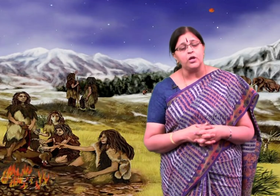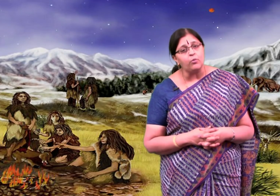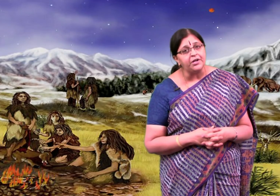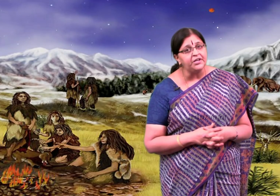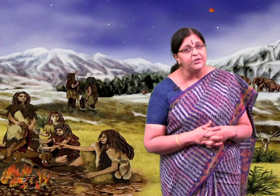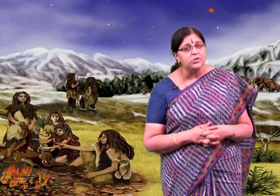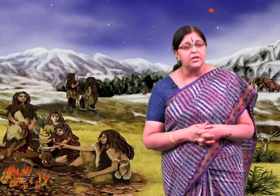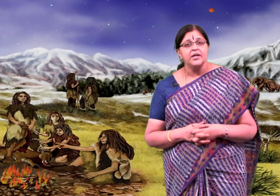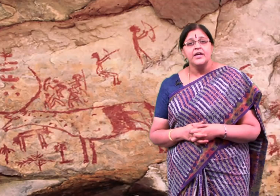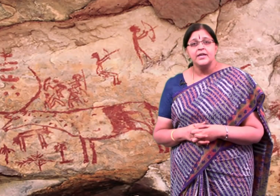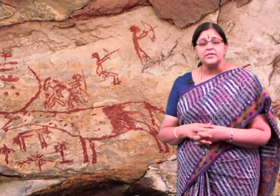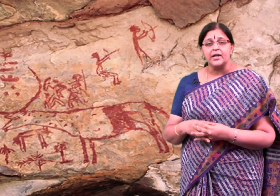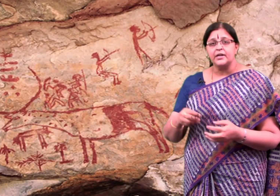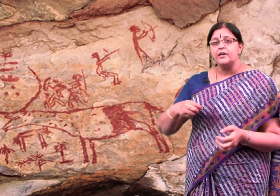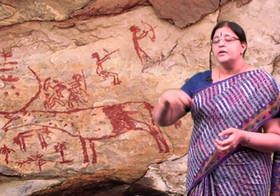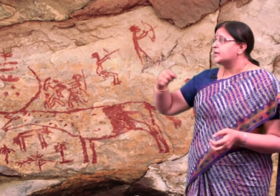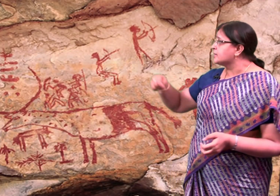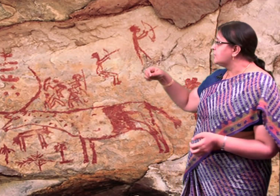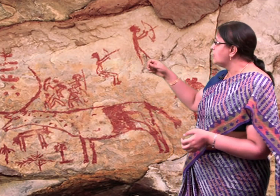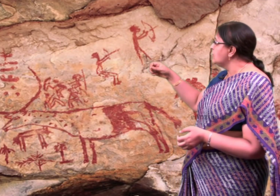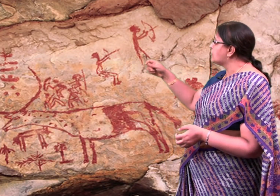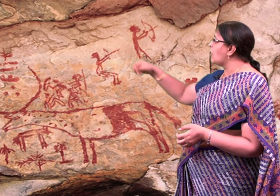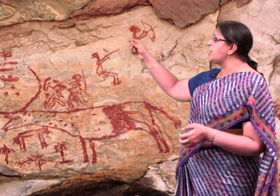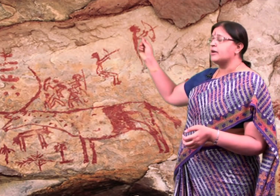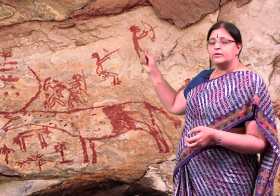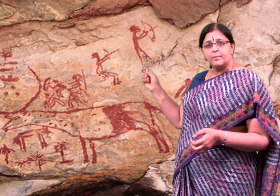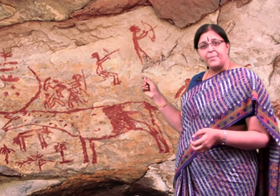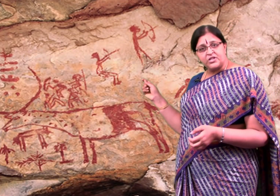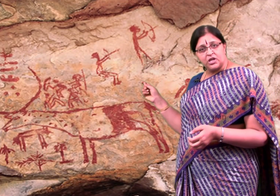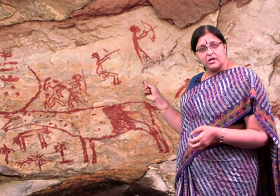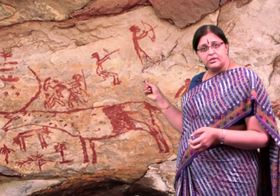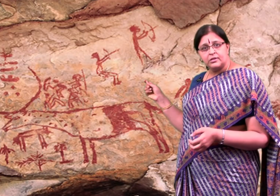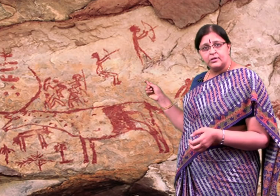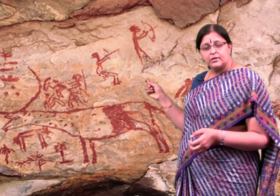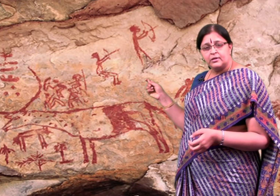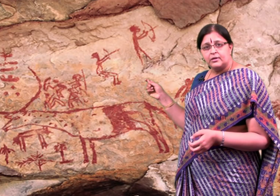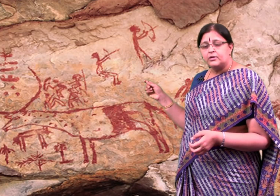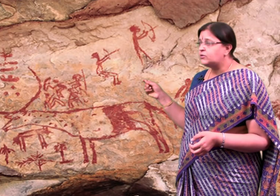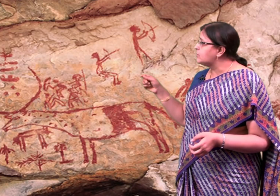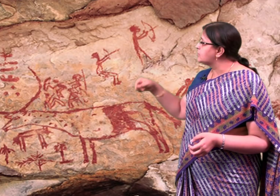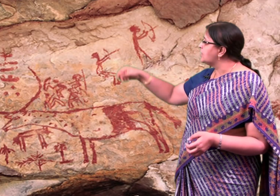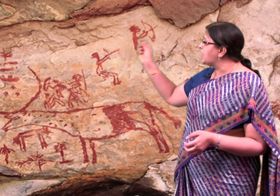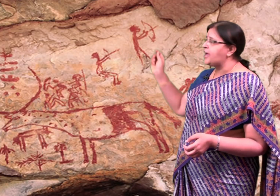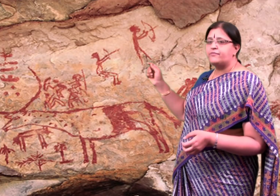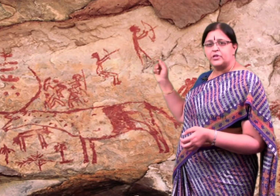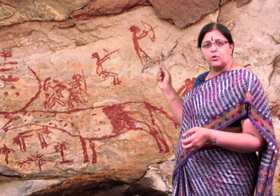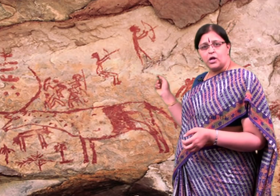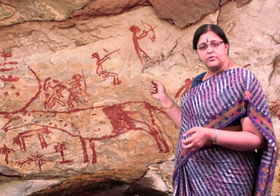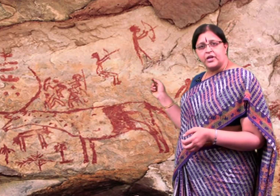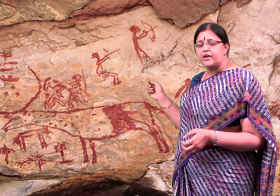so slowly what did he do is that, he started, you know, drawing pictures, you know, in caves and the walls of the